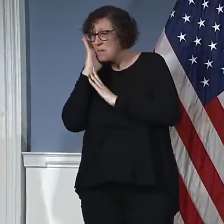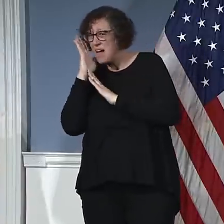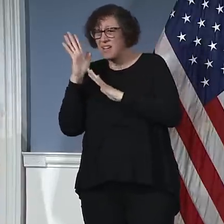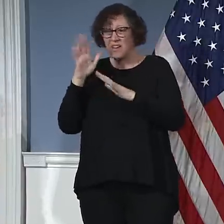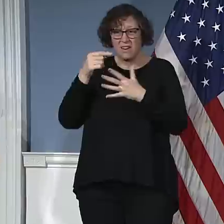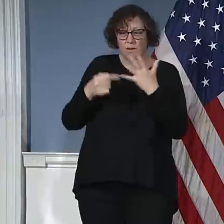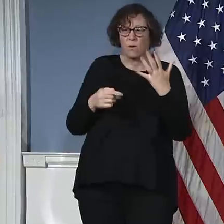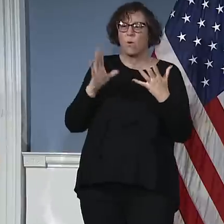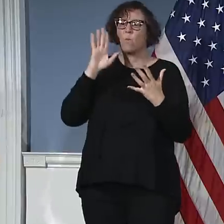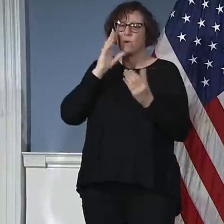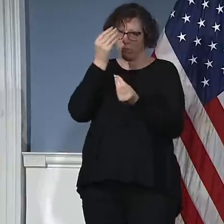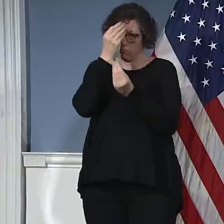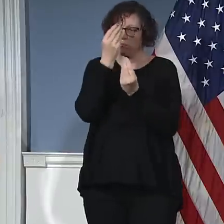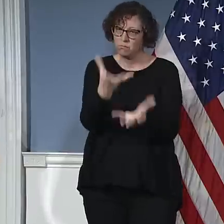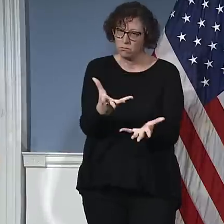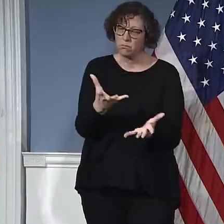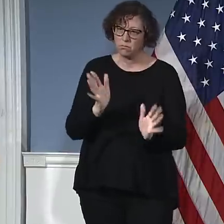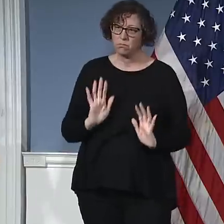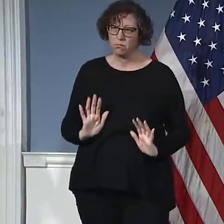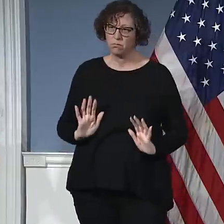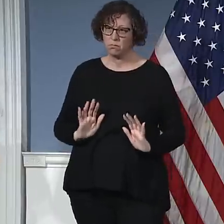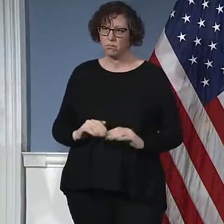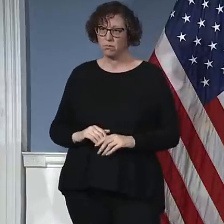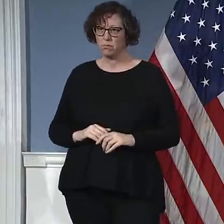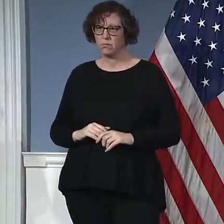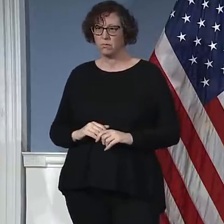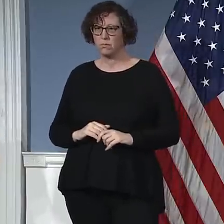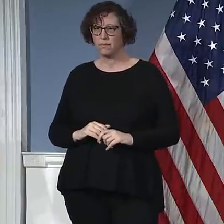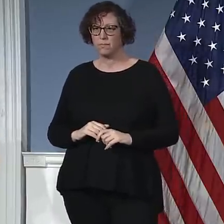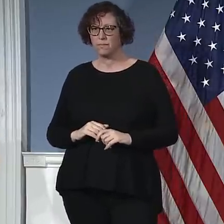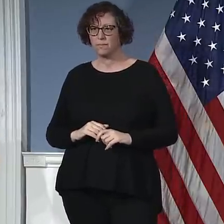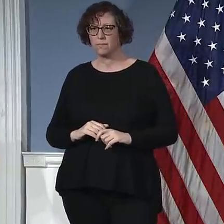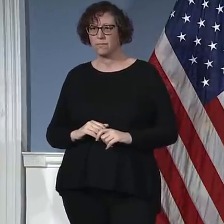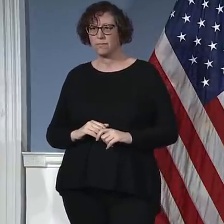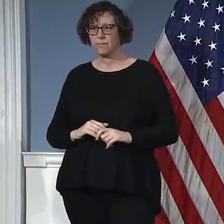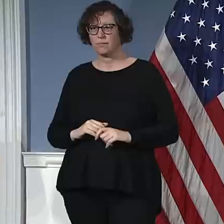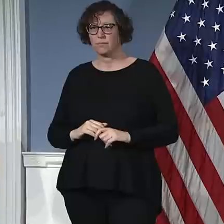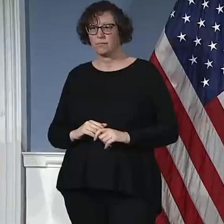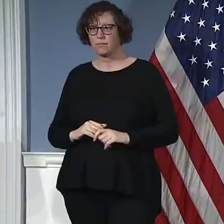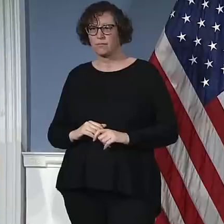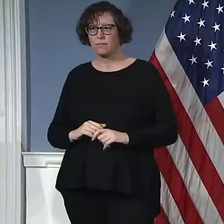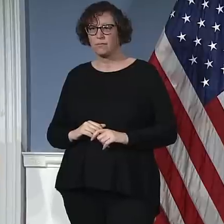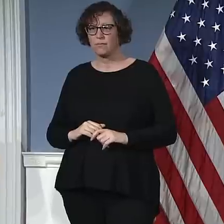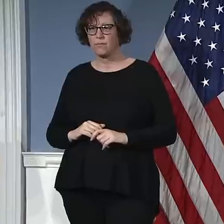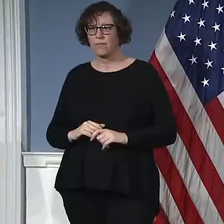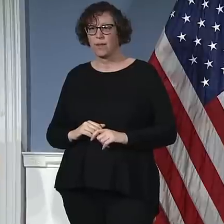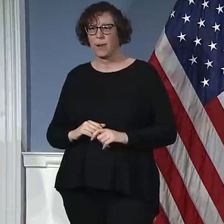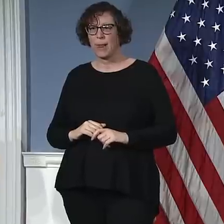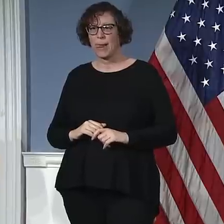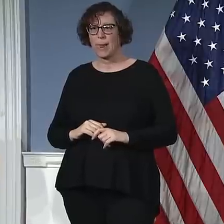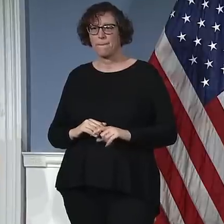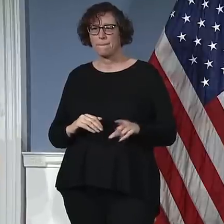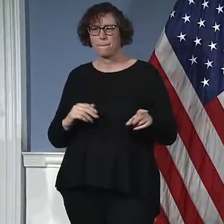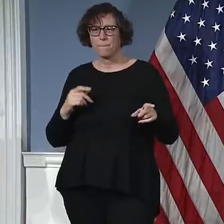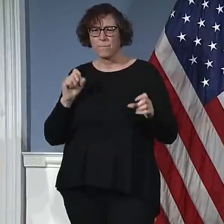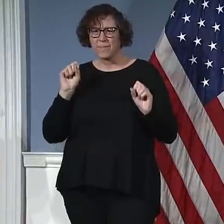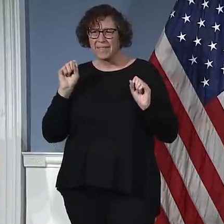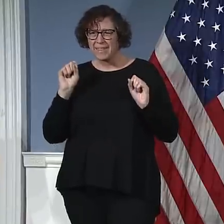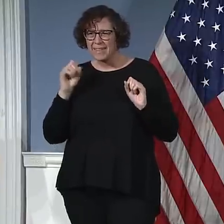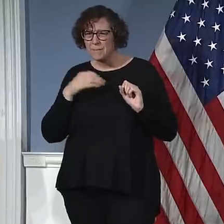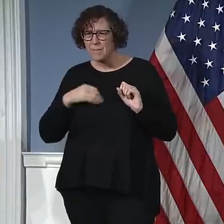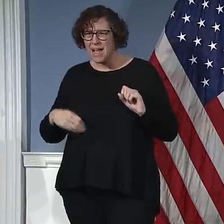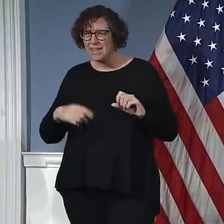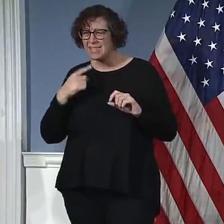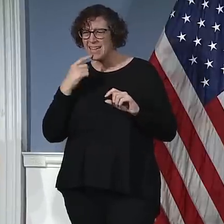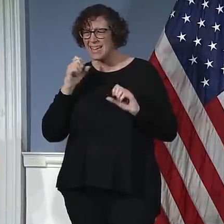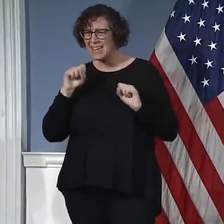Supplies. Again? But you can do a running count of medical supplies, but not beds? Again, I'm